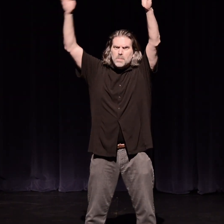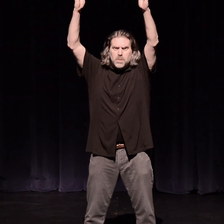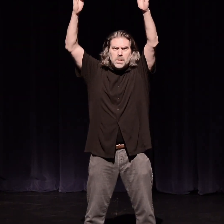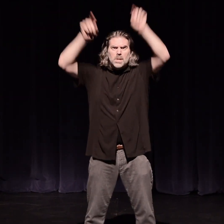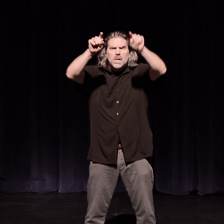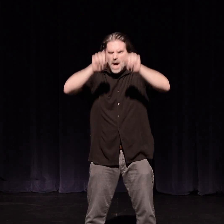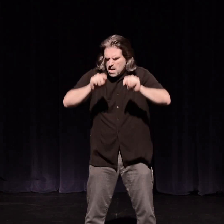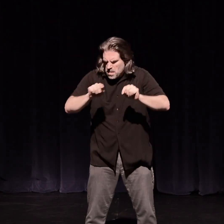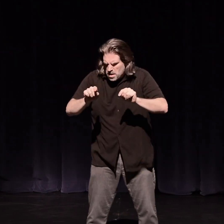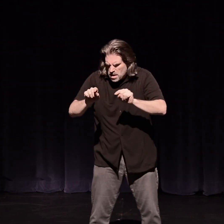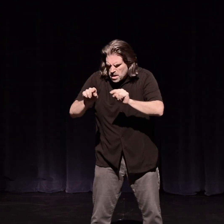The soul enters his heart, and the soul enters his heart.